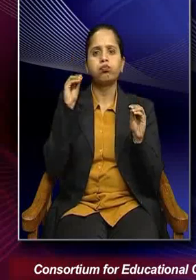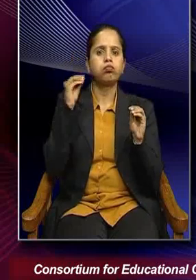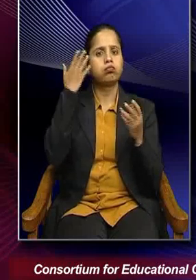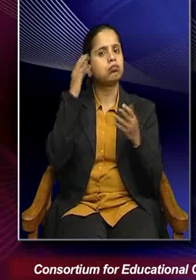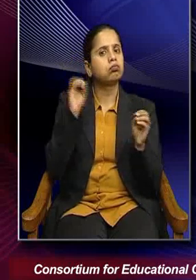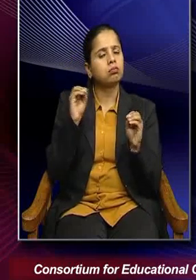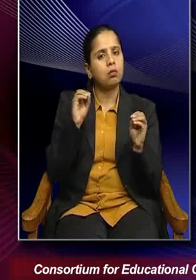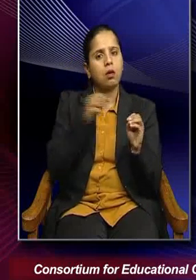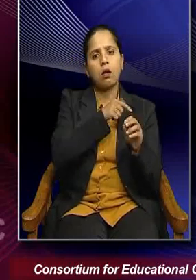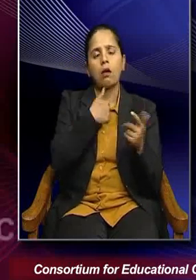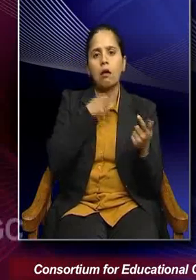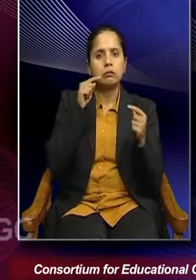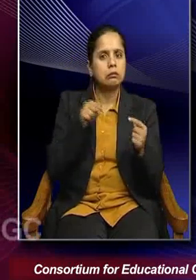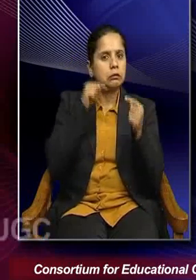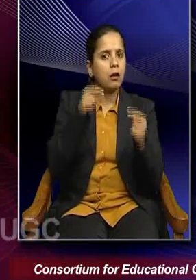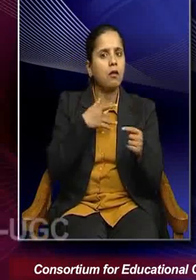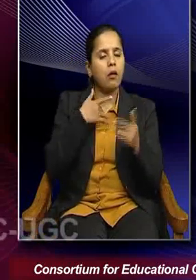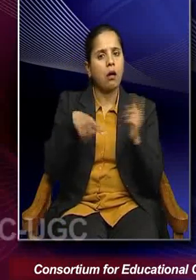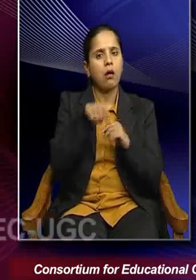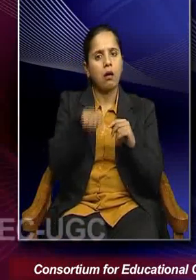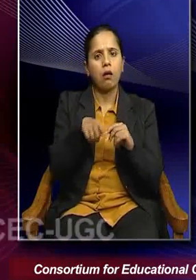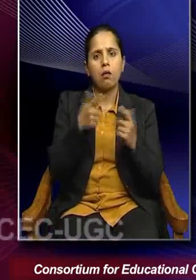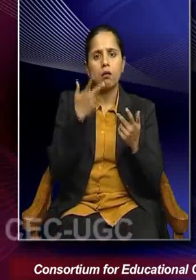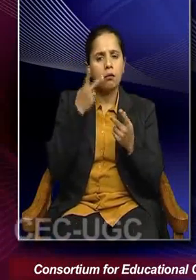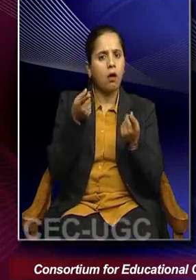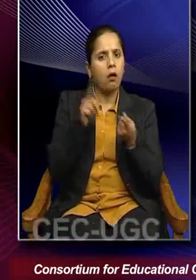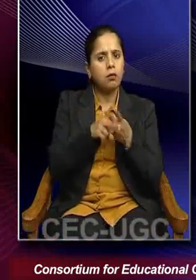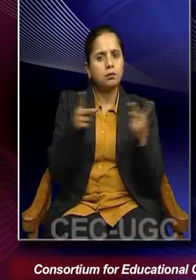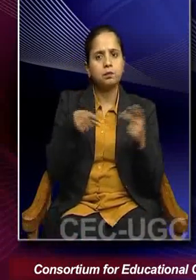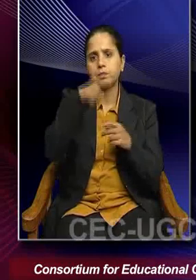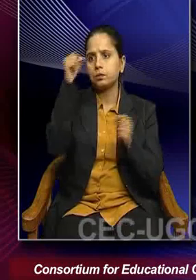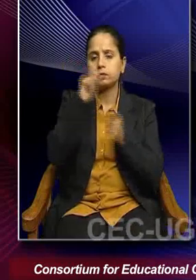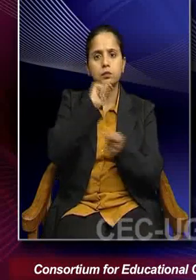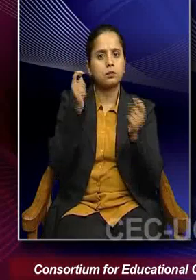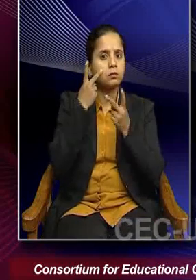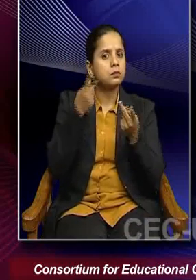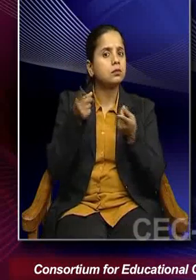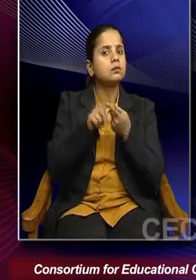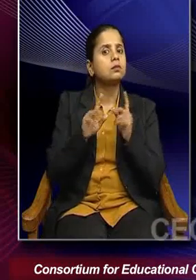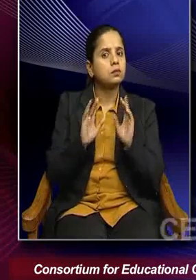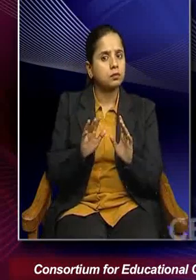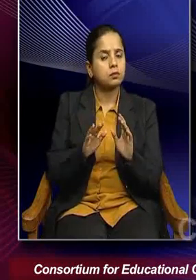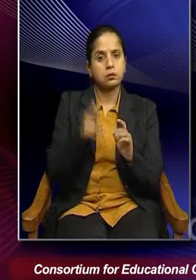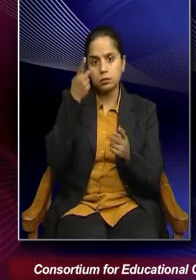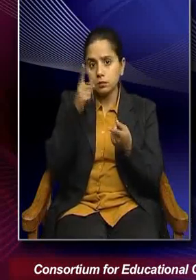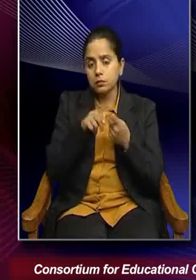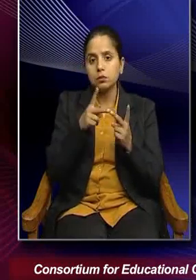grapple with and face disproportionate brunt of climate change, you know, crisis.